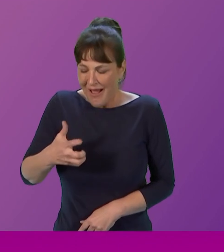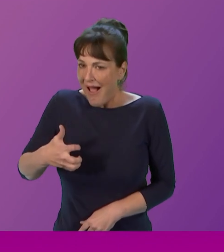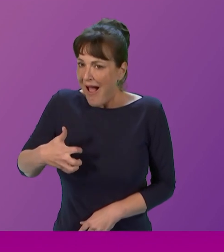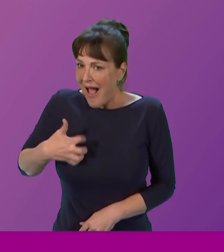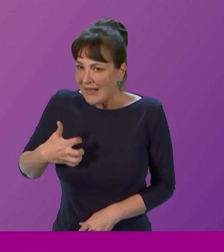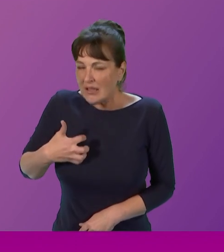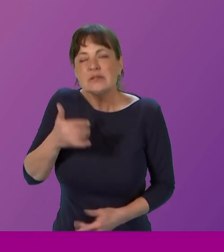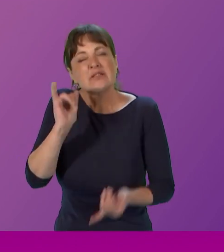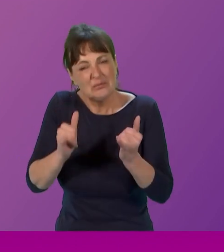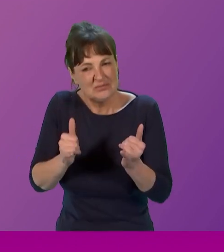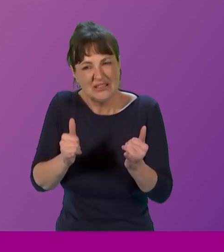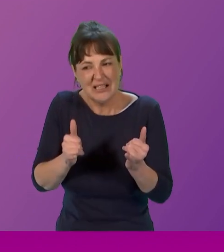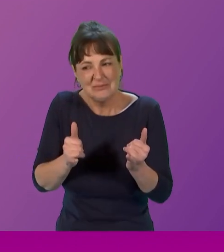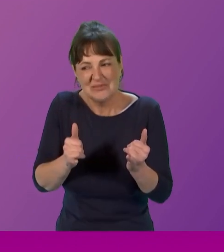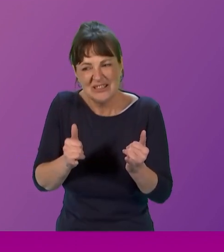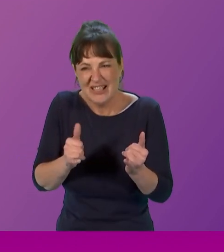is great.